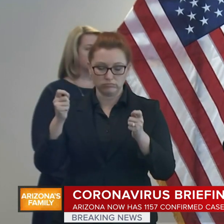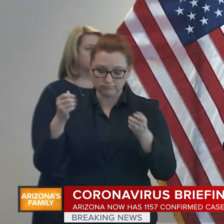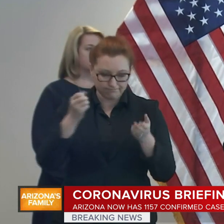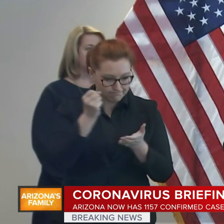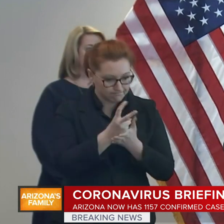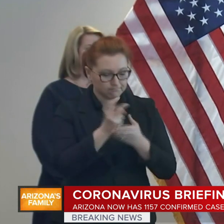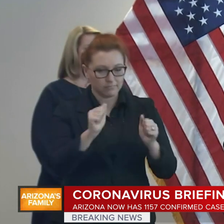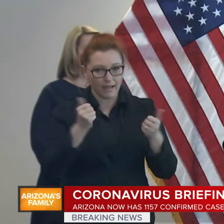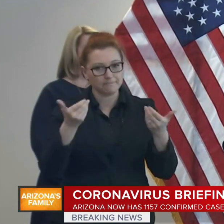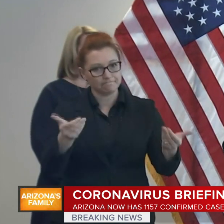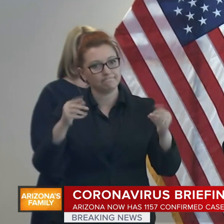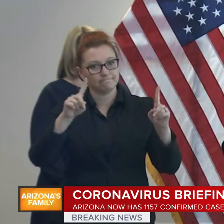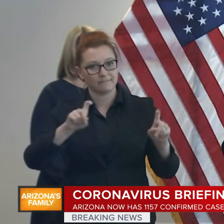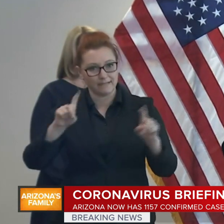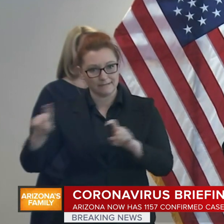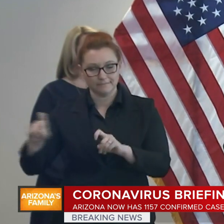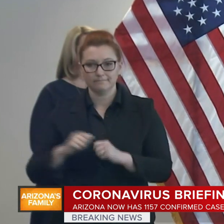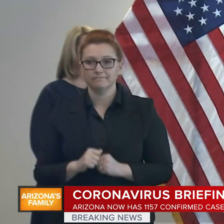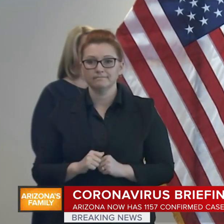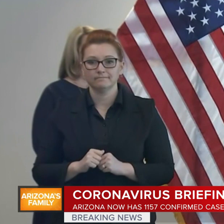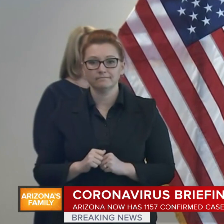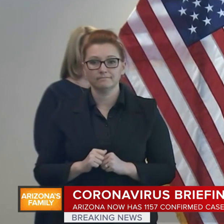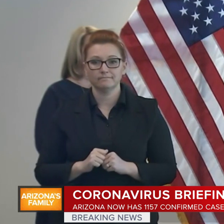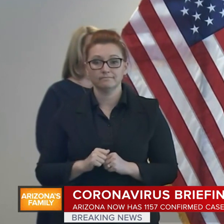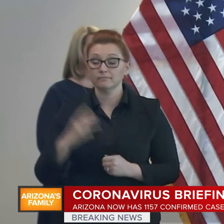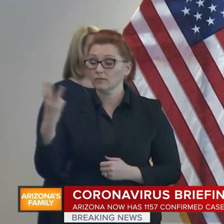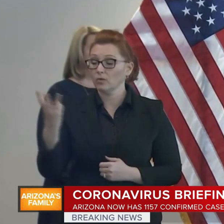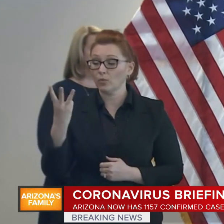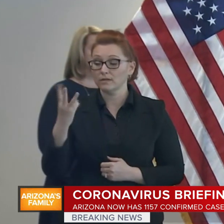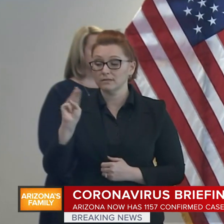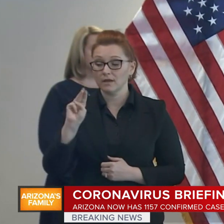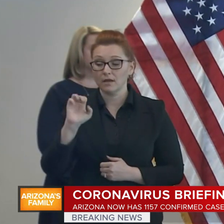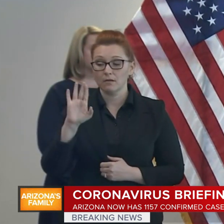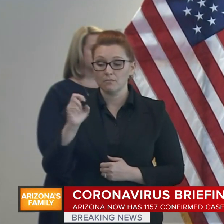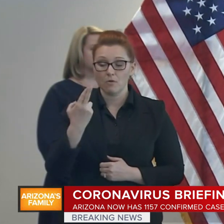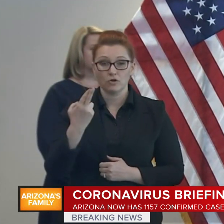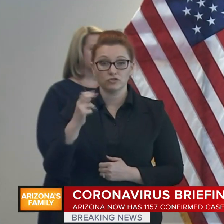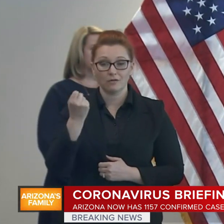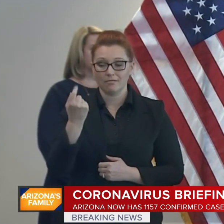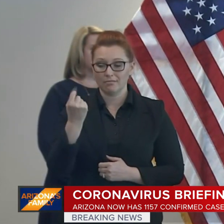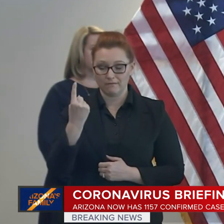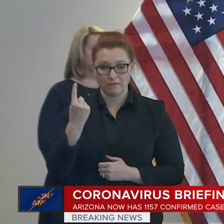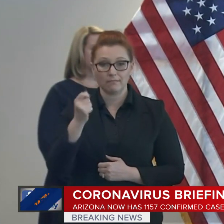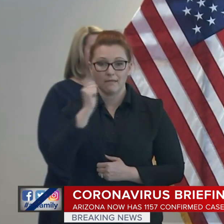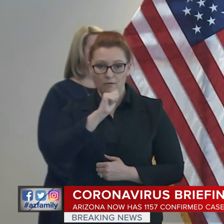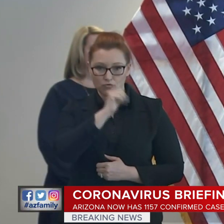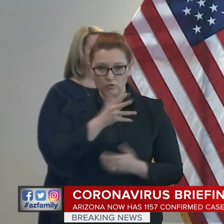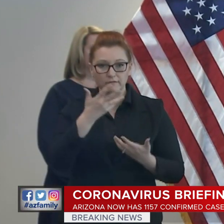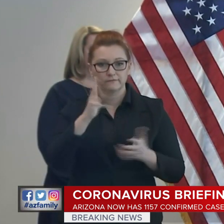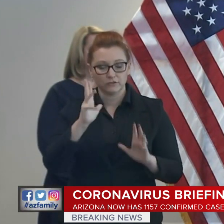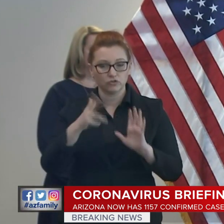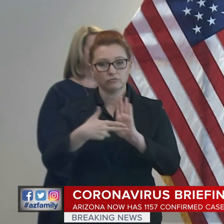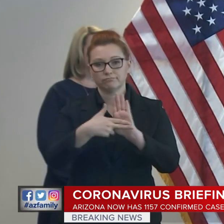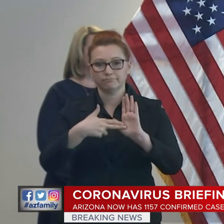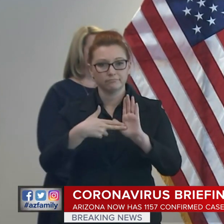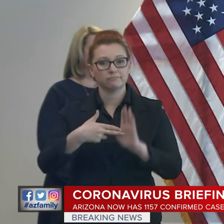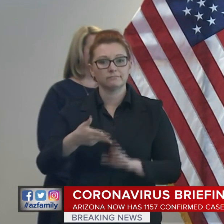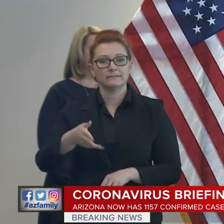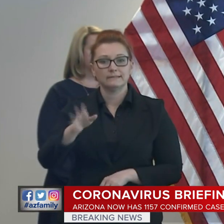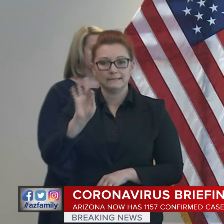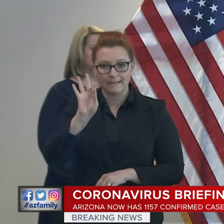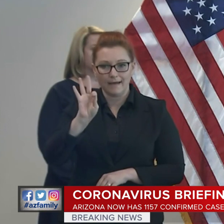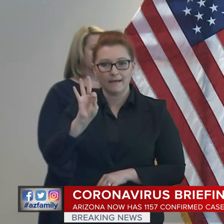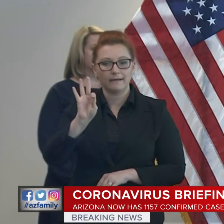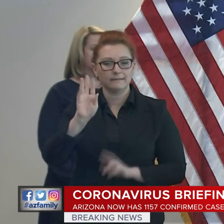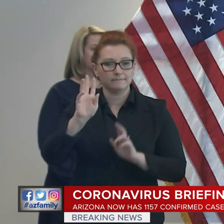By Wednesday, March 11th, Arizona had nine confirmed cases of COVID-19. On the